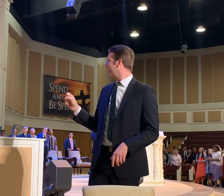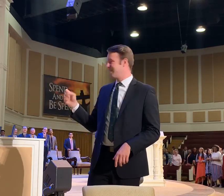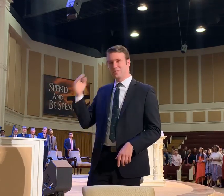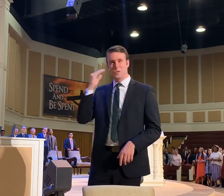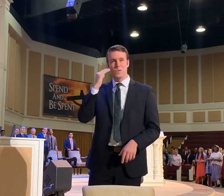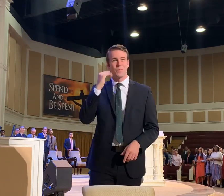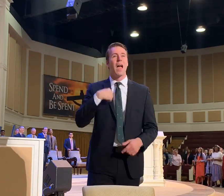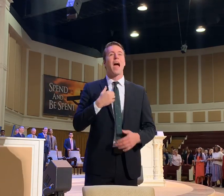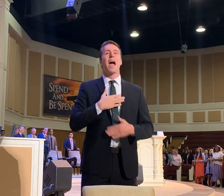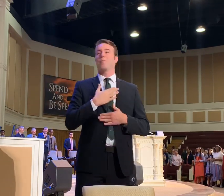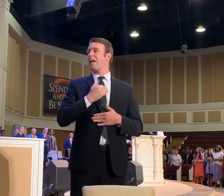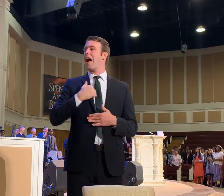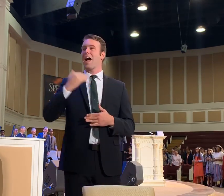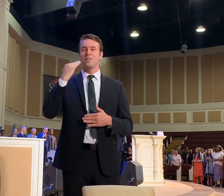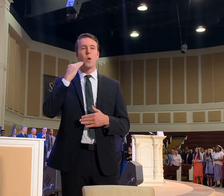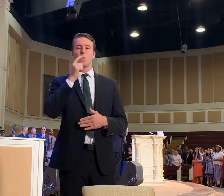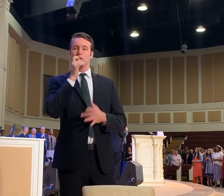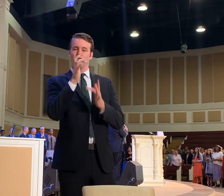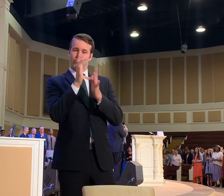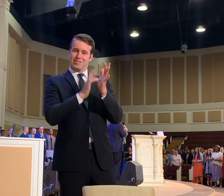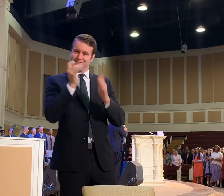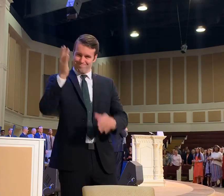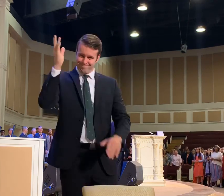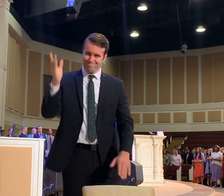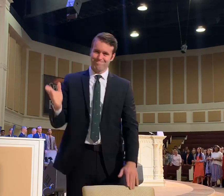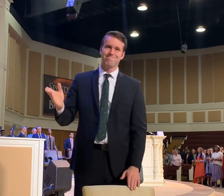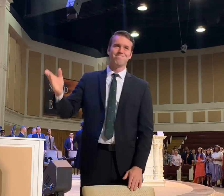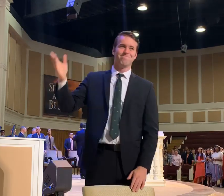glad I know who Jesus is.